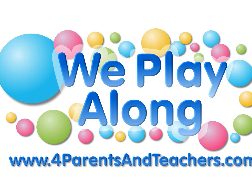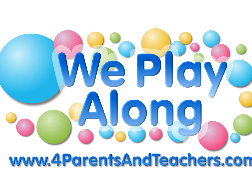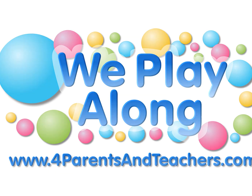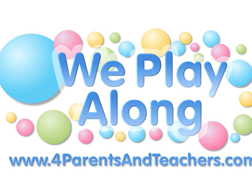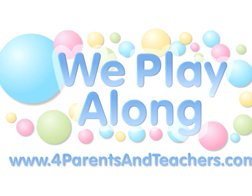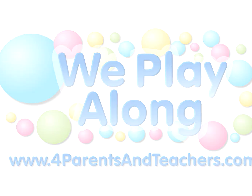on and play along. next Bye.